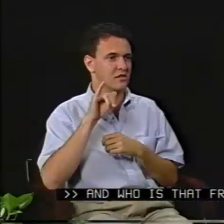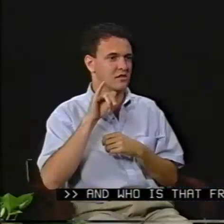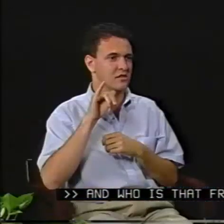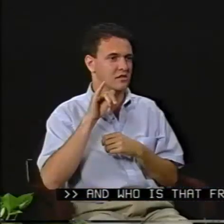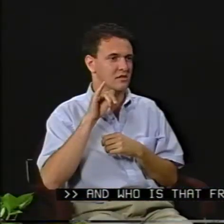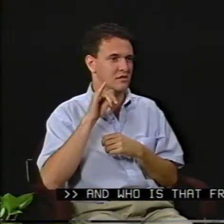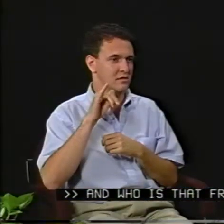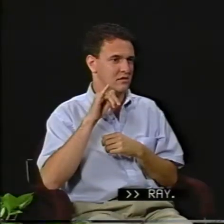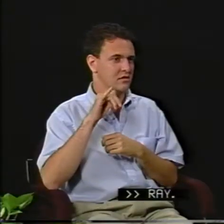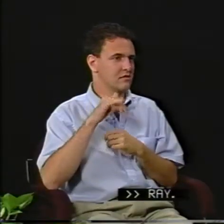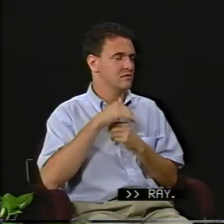Ray.